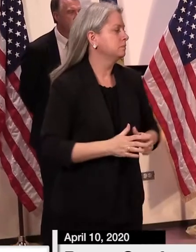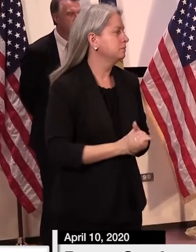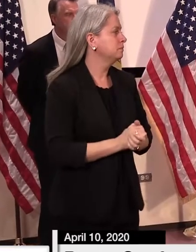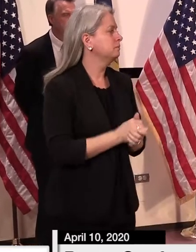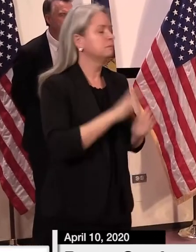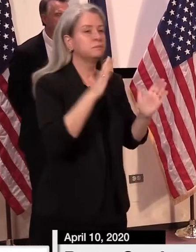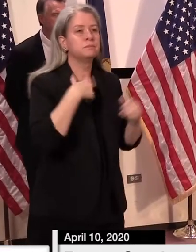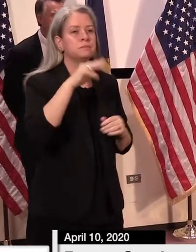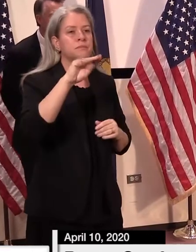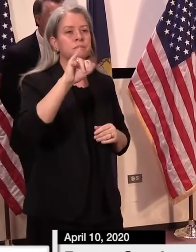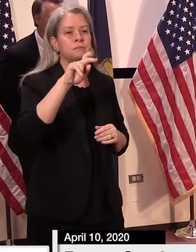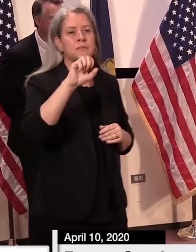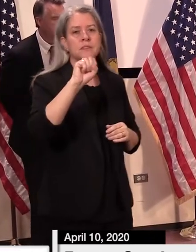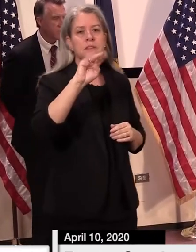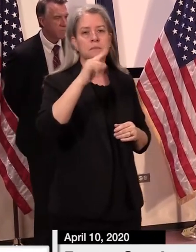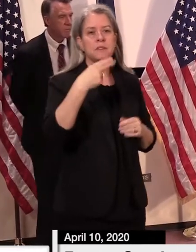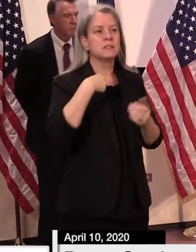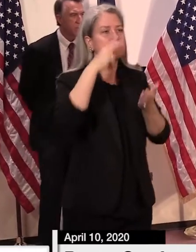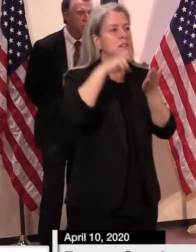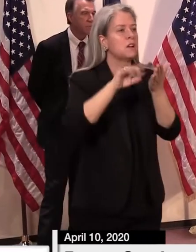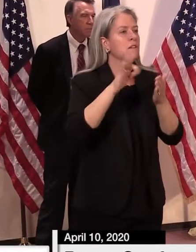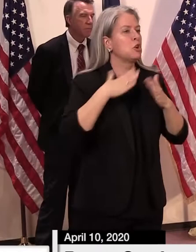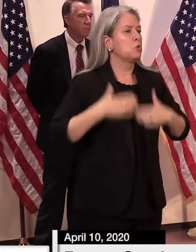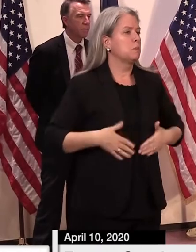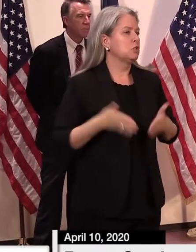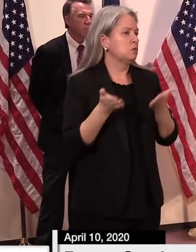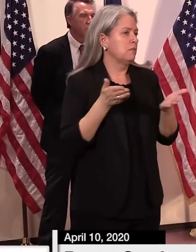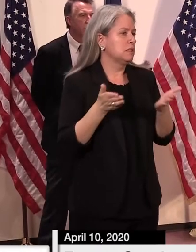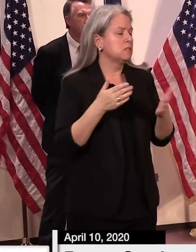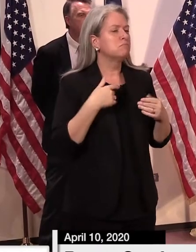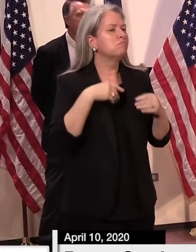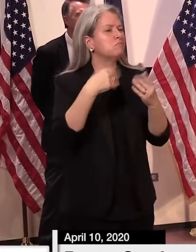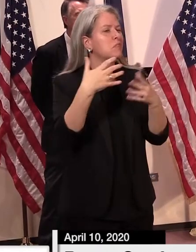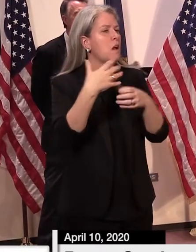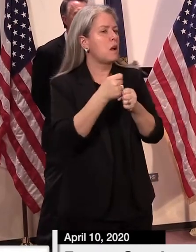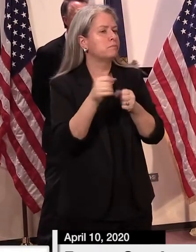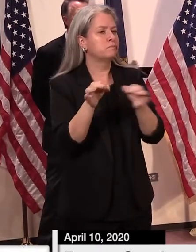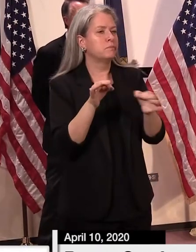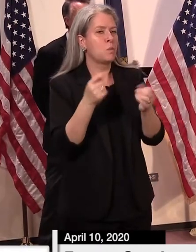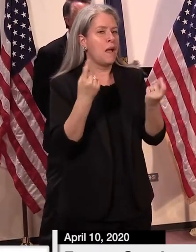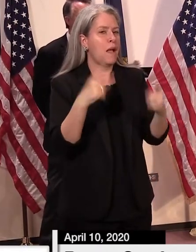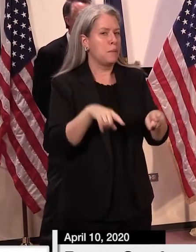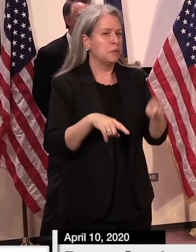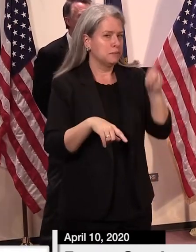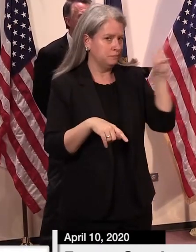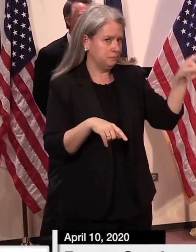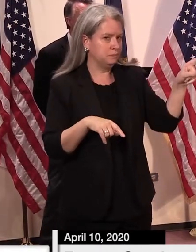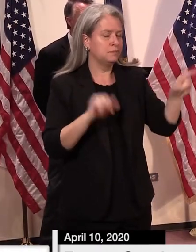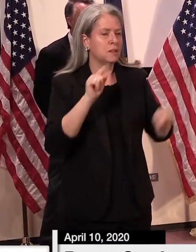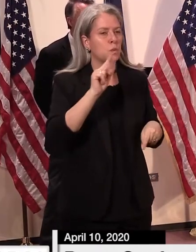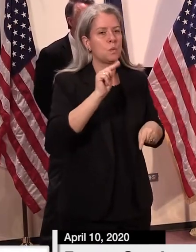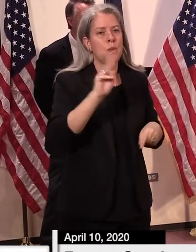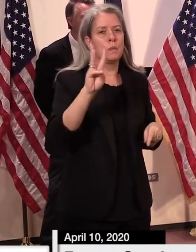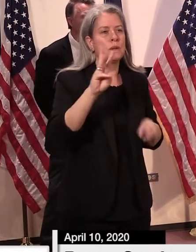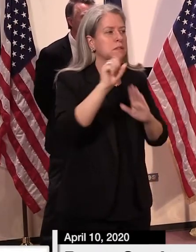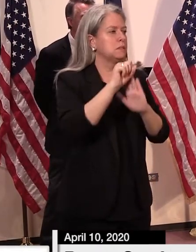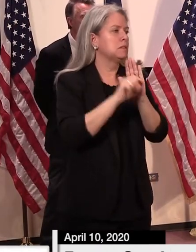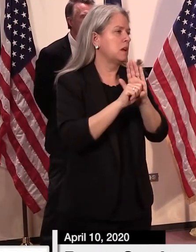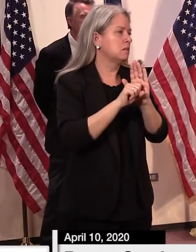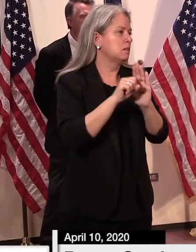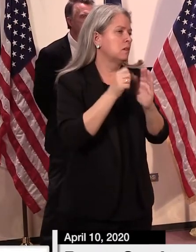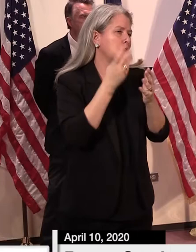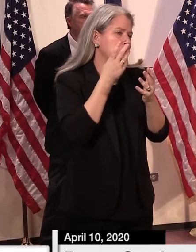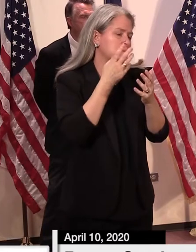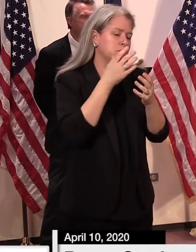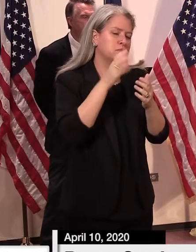Hi, I'm Mike Smith, Secretary of Human Services. I just wanted to give you an update of what's happening at the Northwest State Correctional